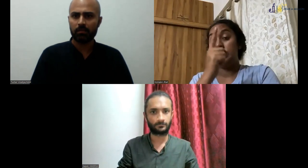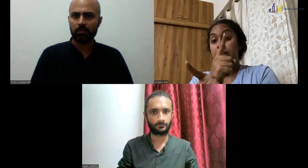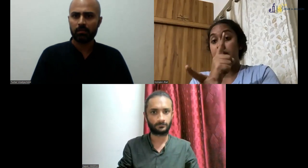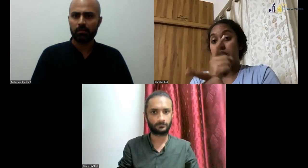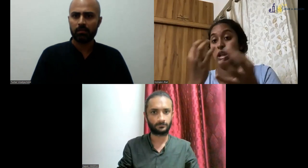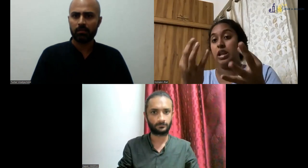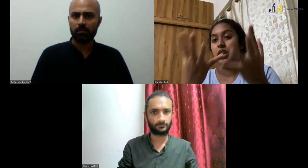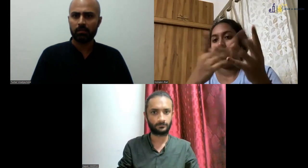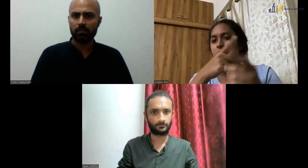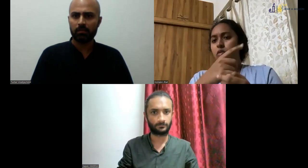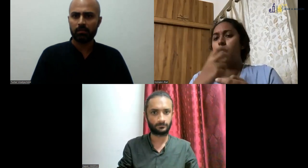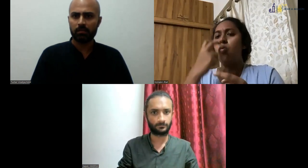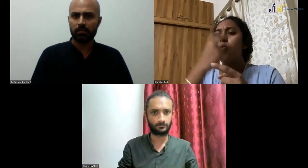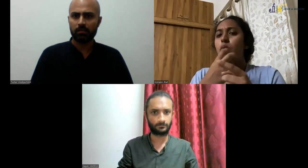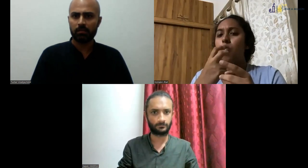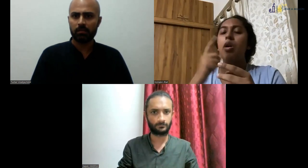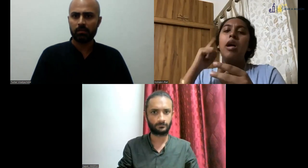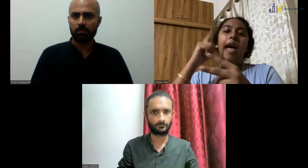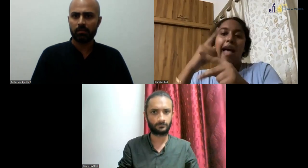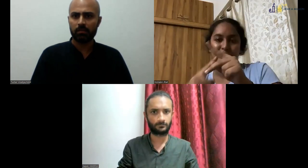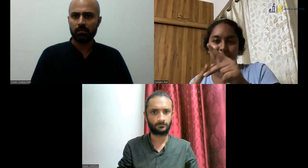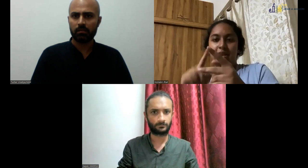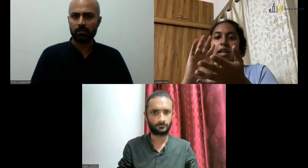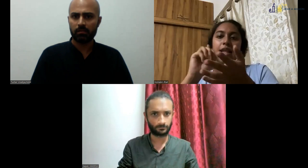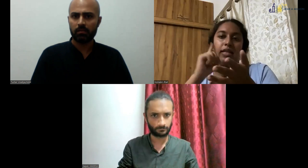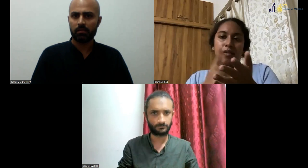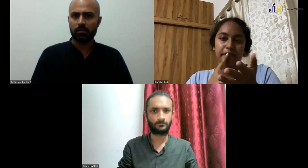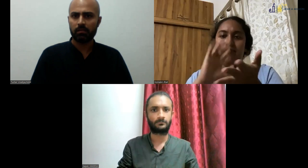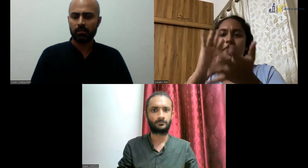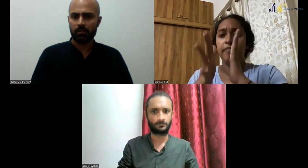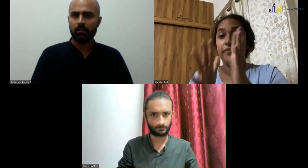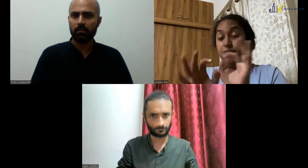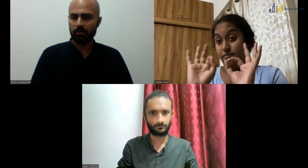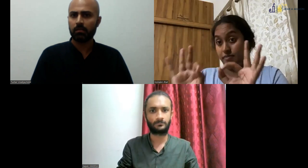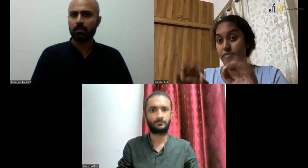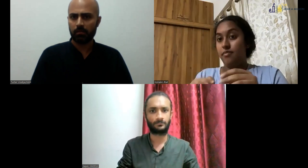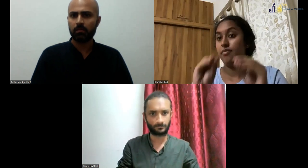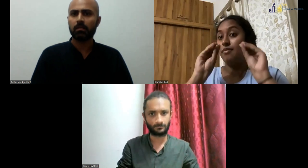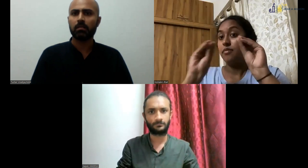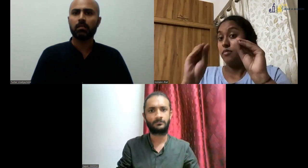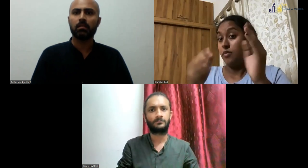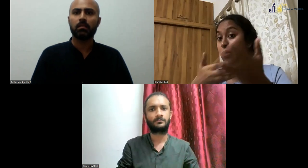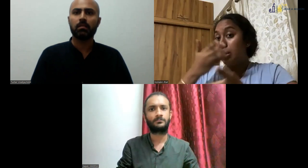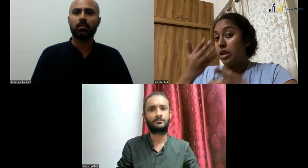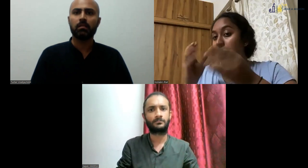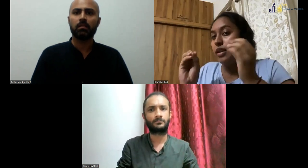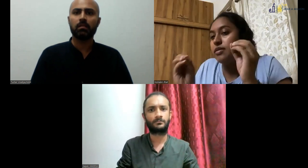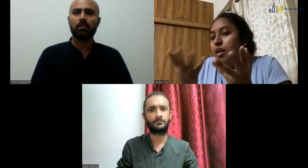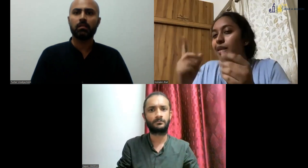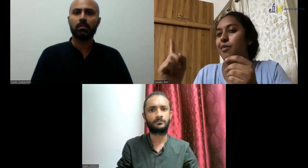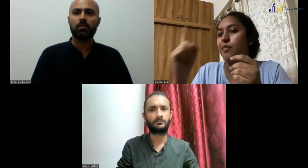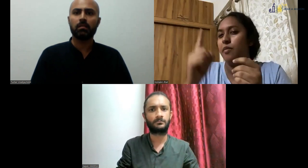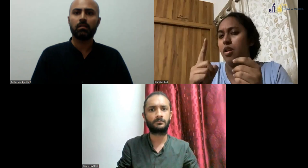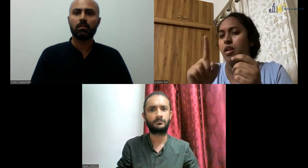So the 12th students or the BKOM students who apply for the course, some people are hard of hearing, some are deaf and some